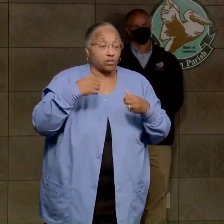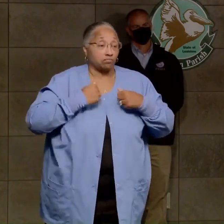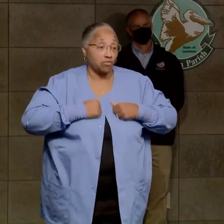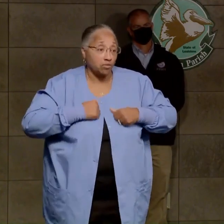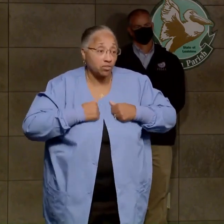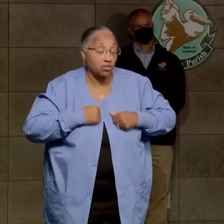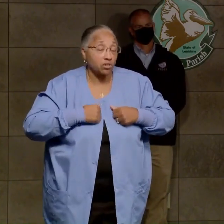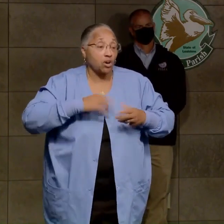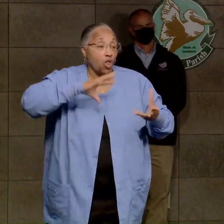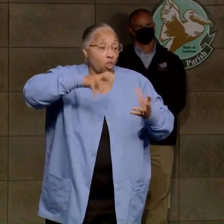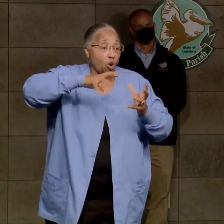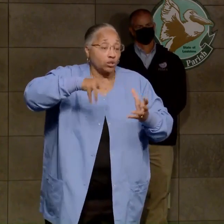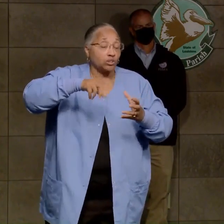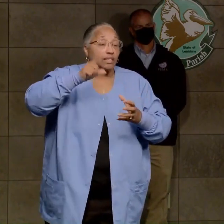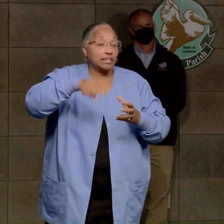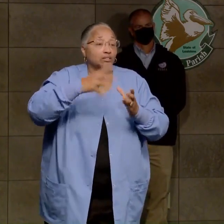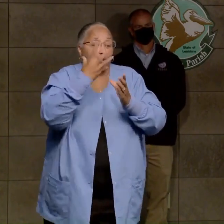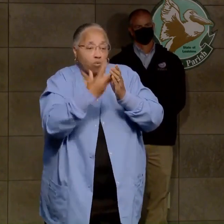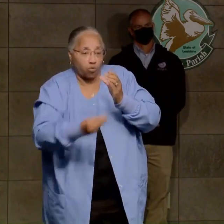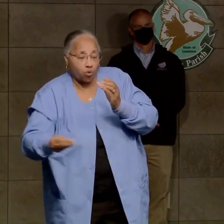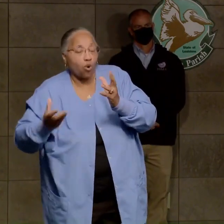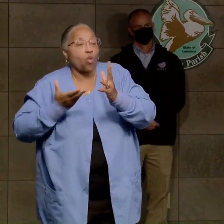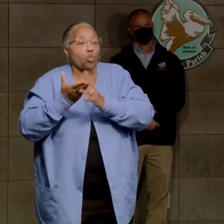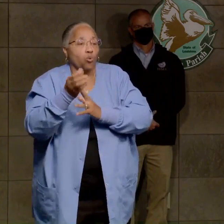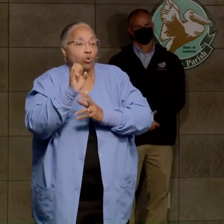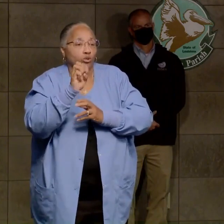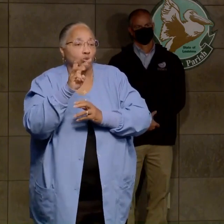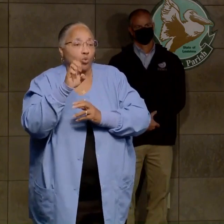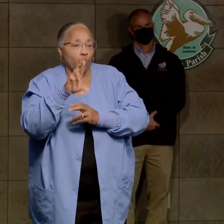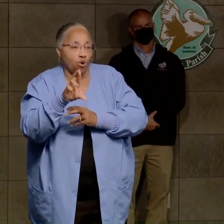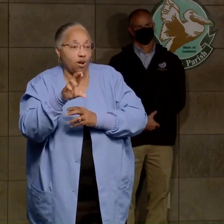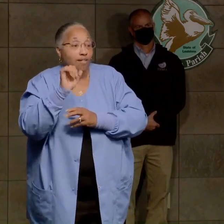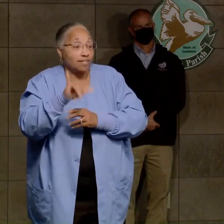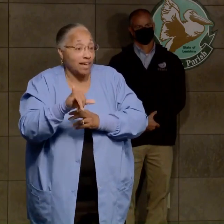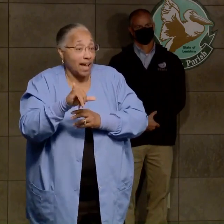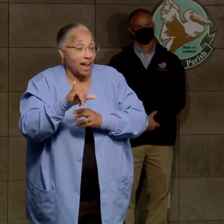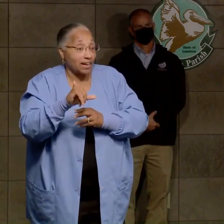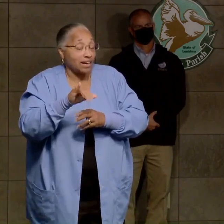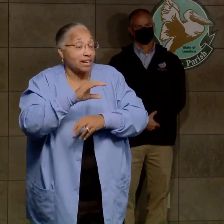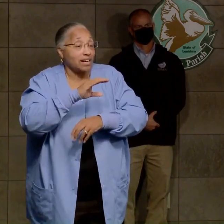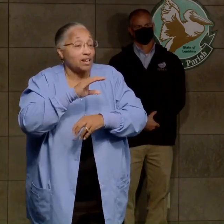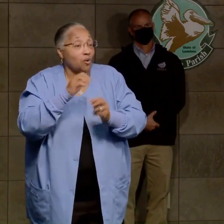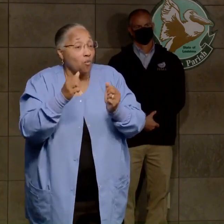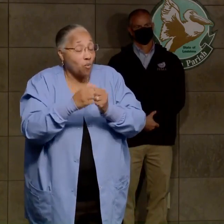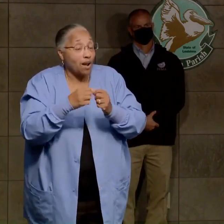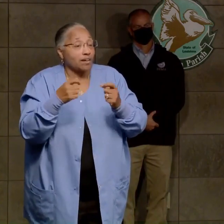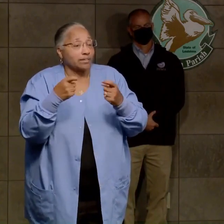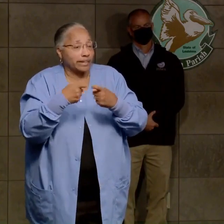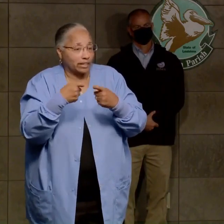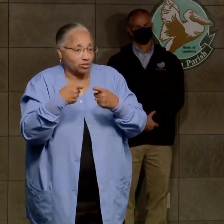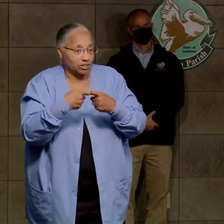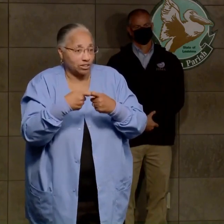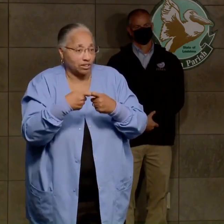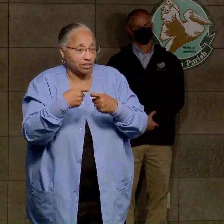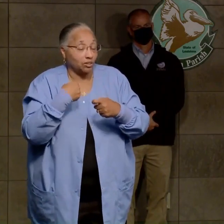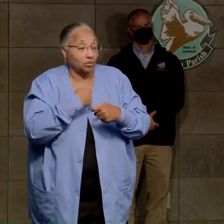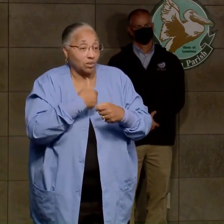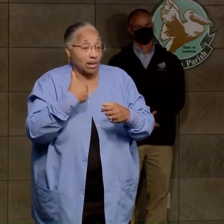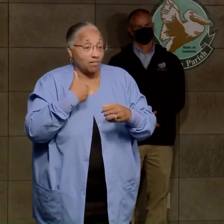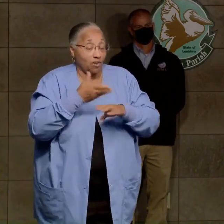to come out through the sewer system, and that is powered by electricity. So we have 500 lift stations throughout Jefferson Parish,